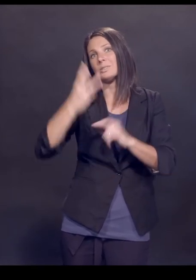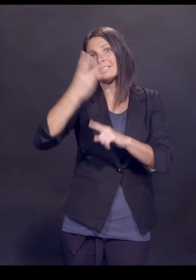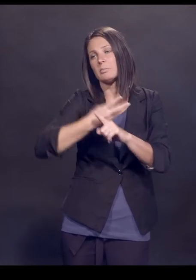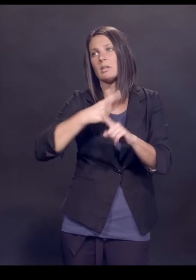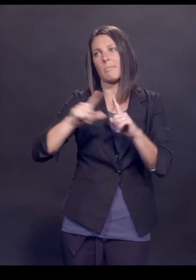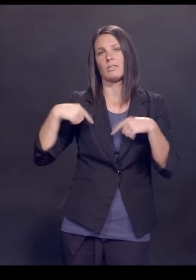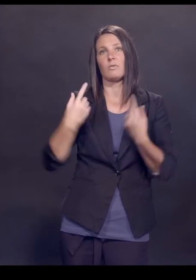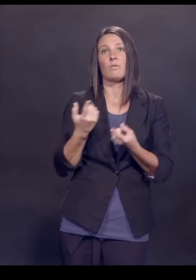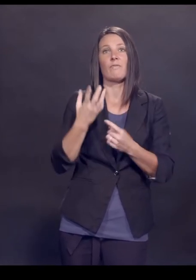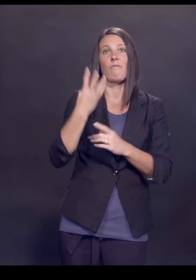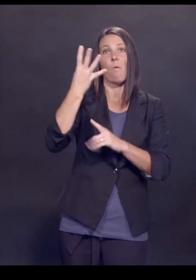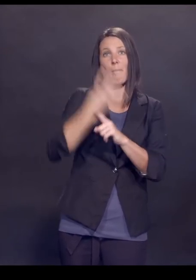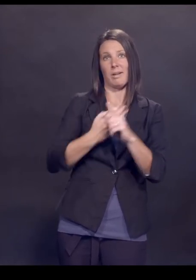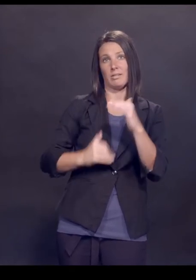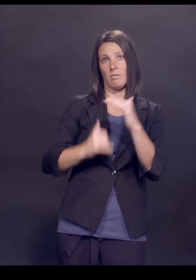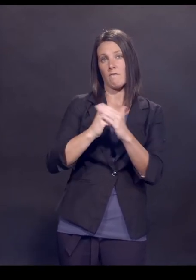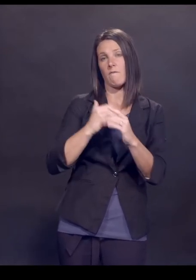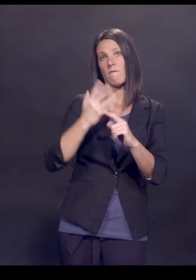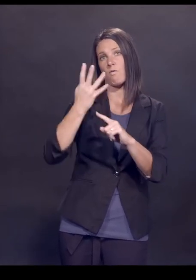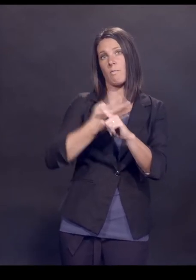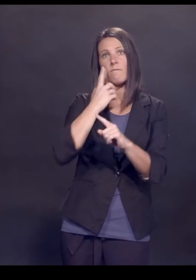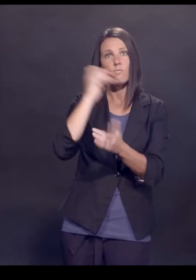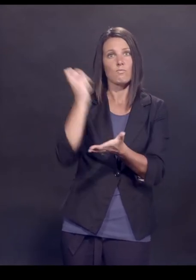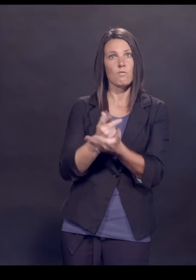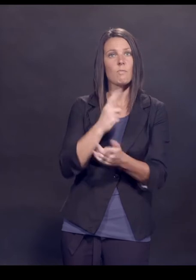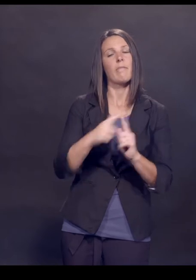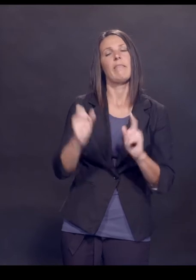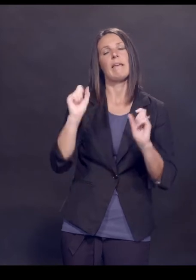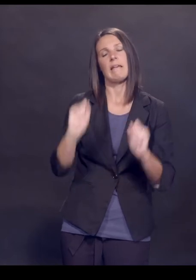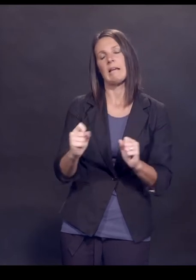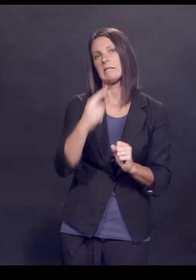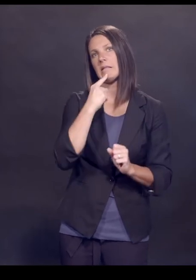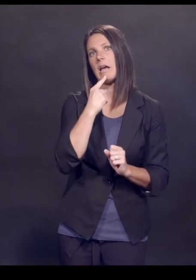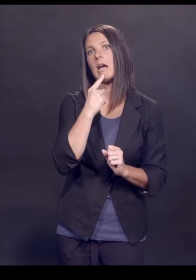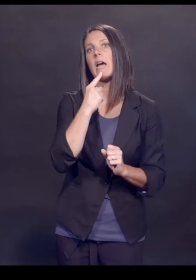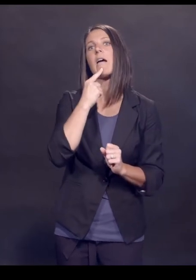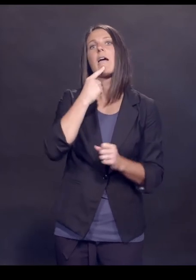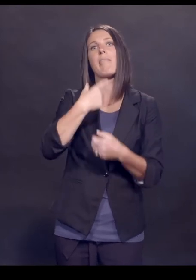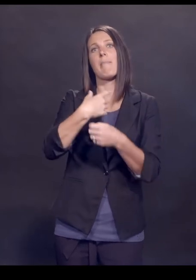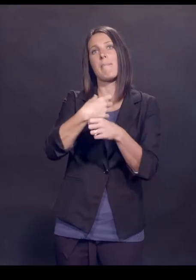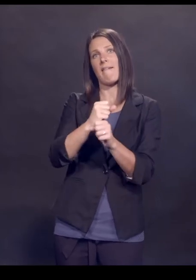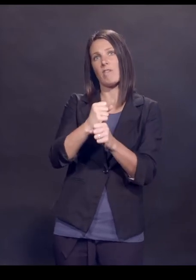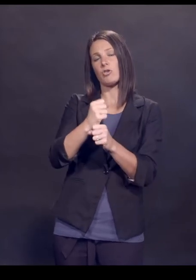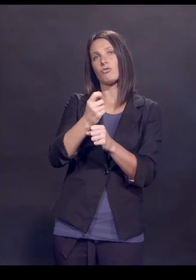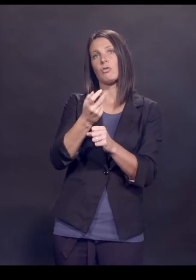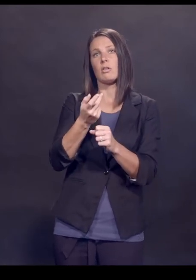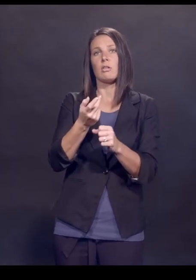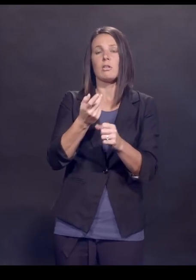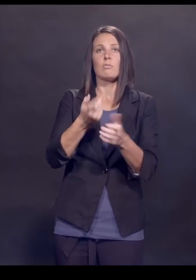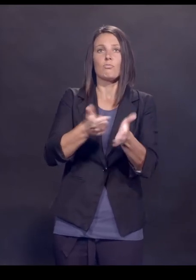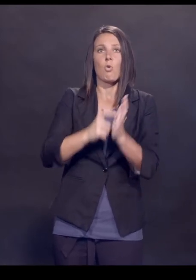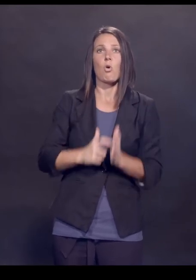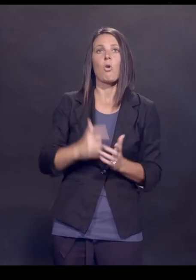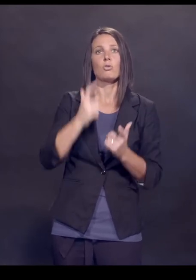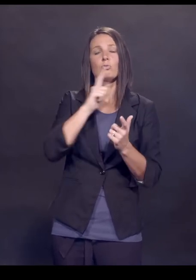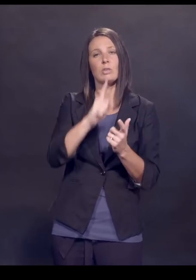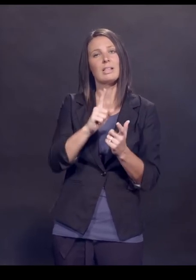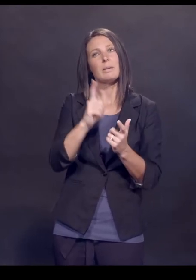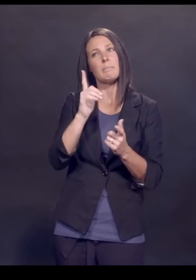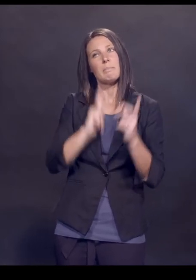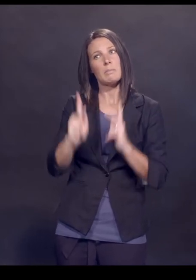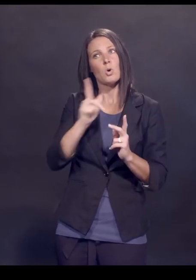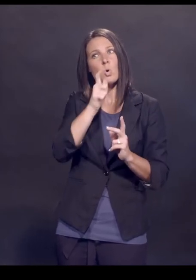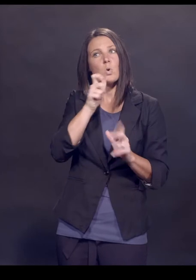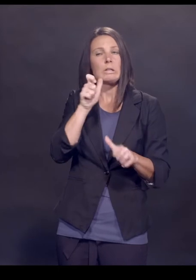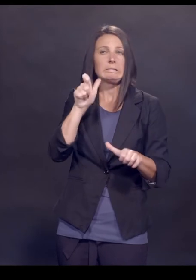about four months. So, they can now say that the manufacturing protocols are in place. But for people who were hesitant to get